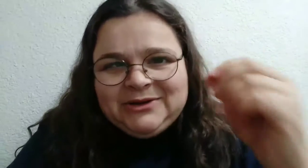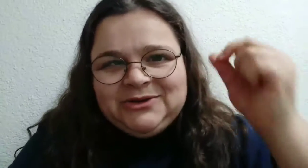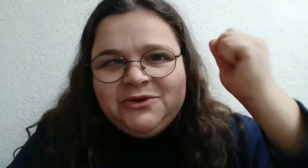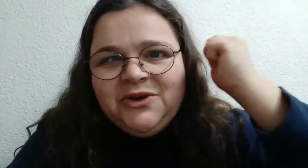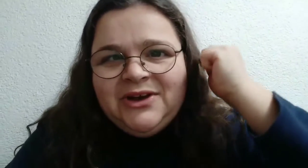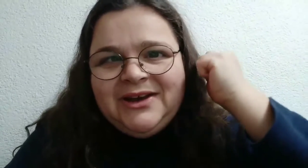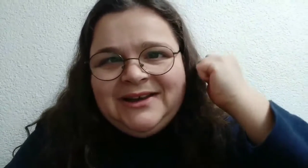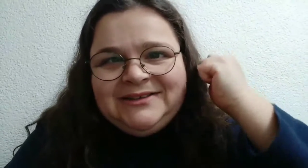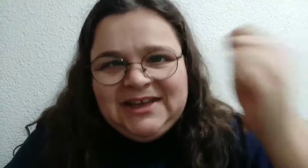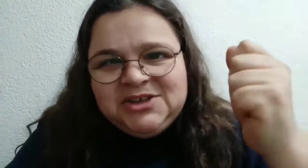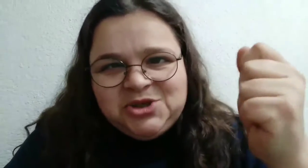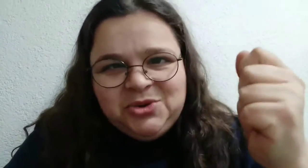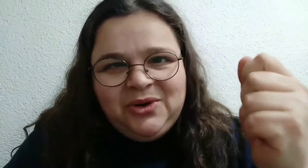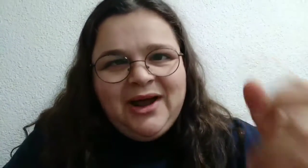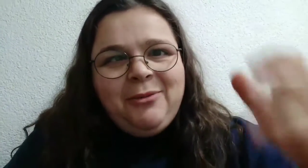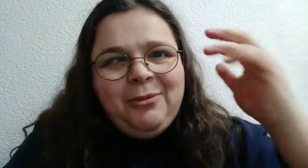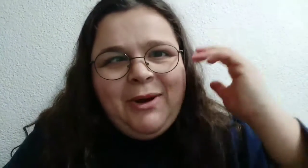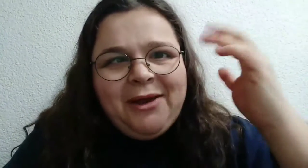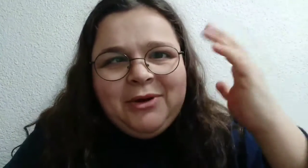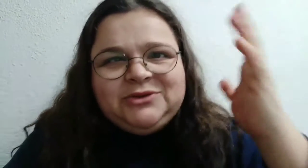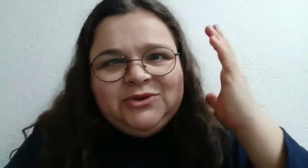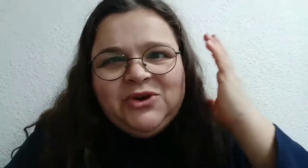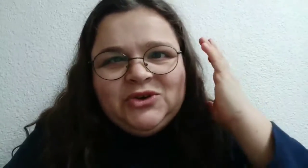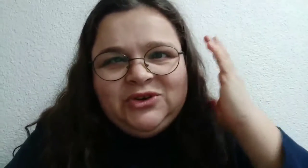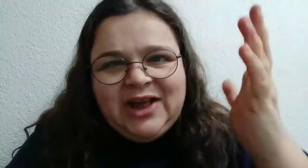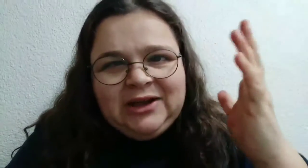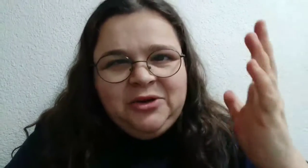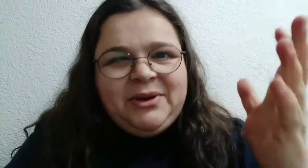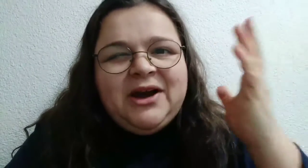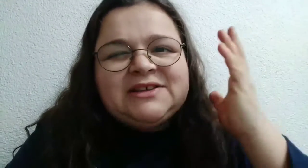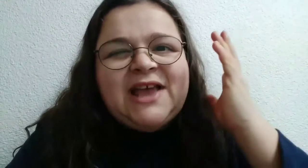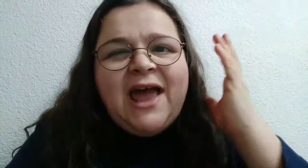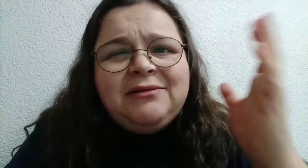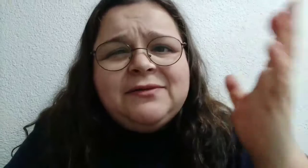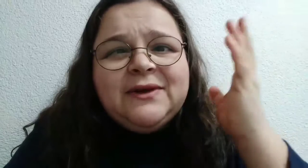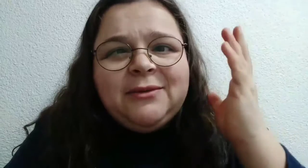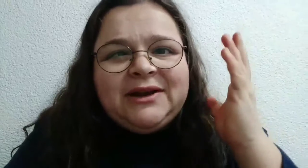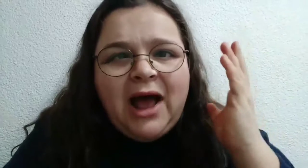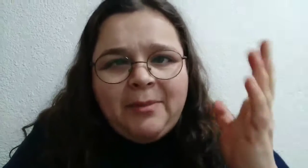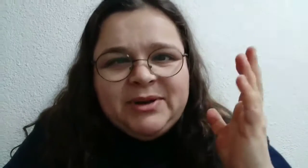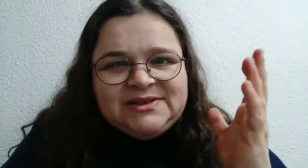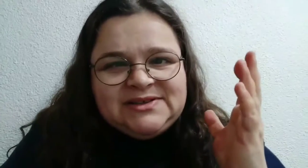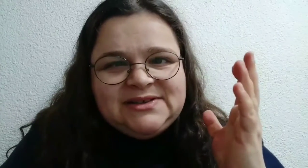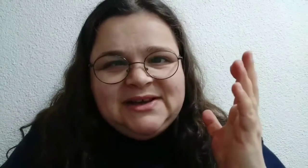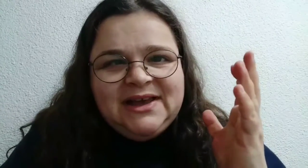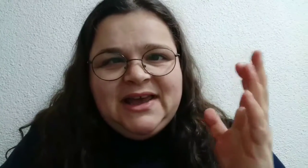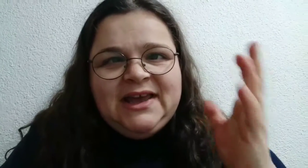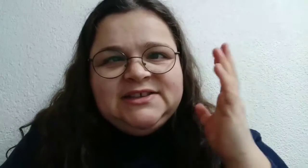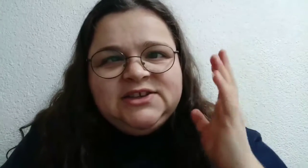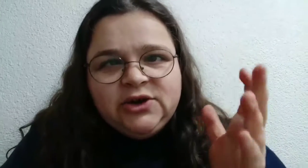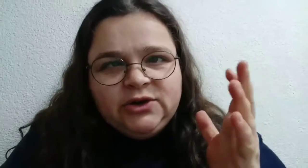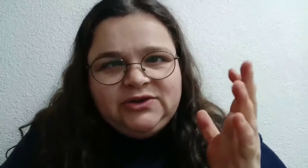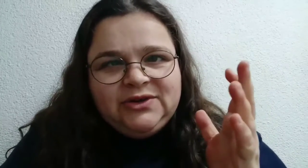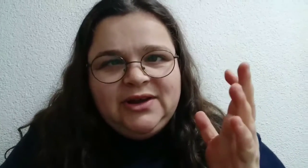I want to teach you, what I want to tell you, because everything that happens, it's good.